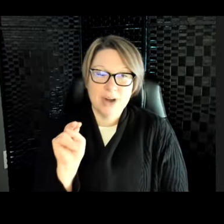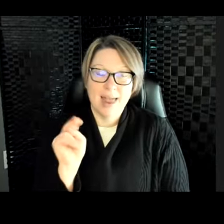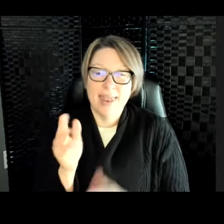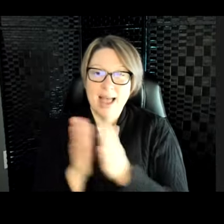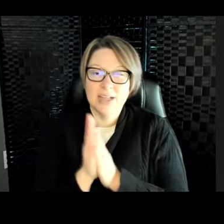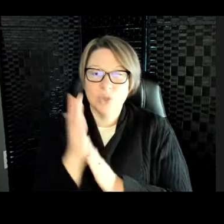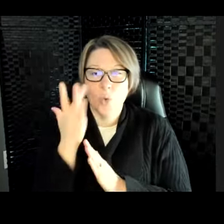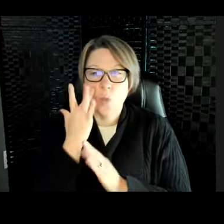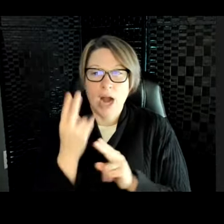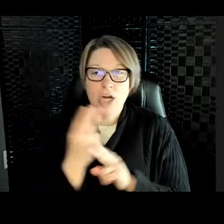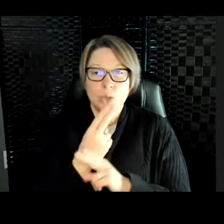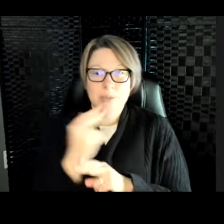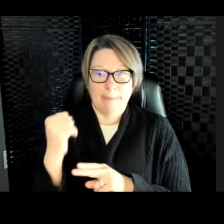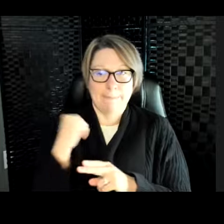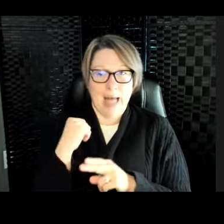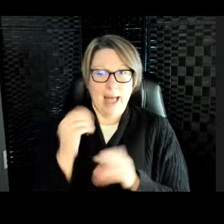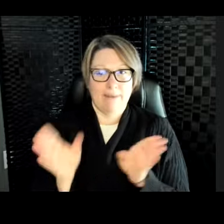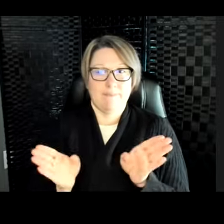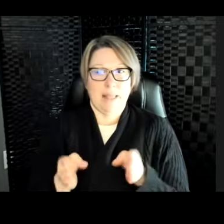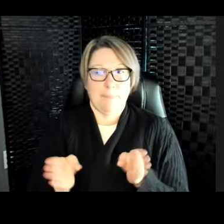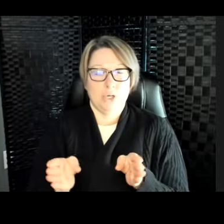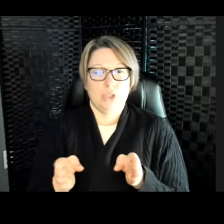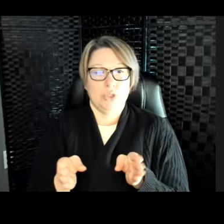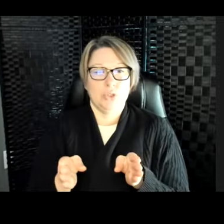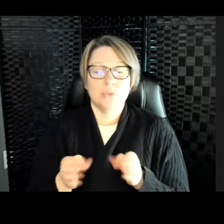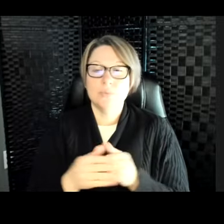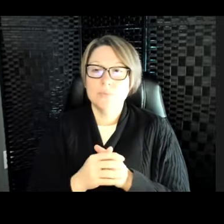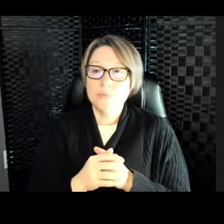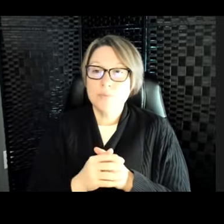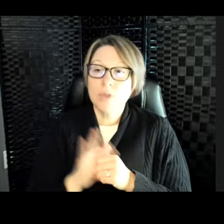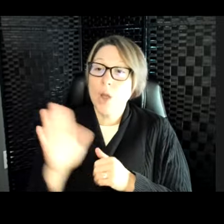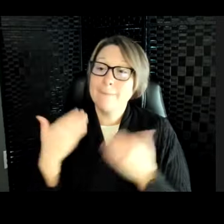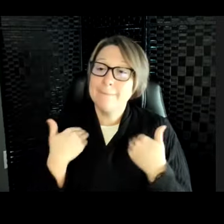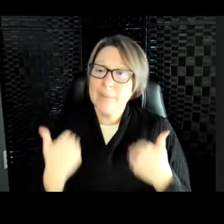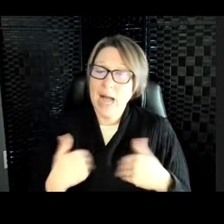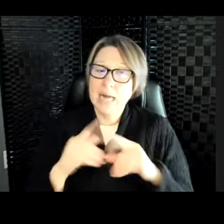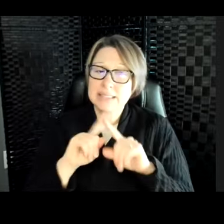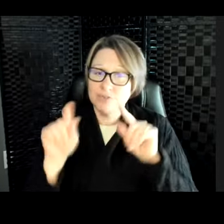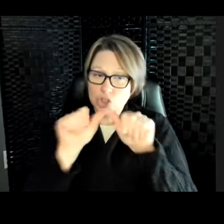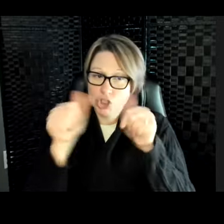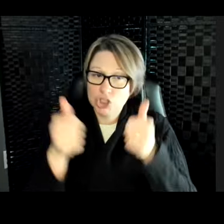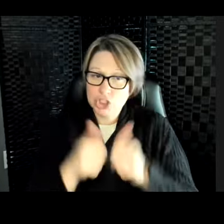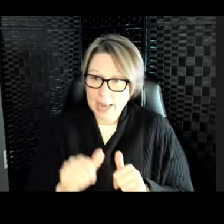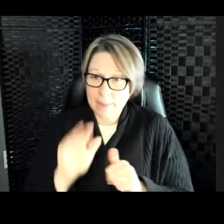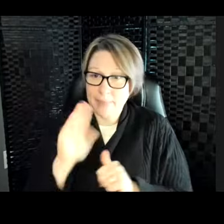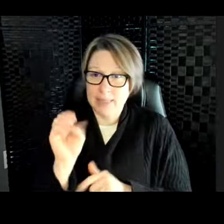They are a different shape than sea lions. These are what we call